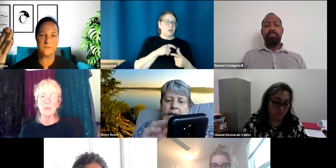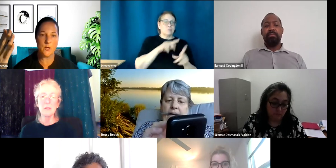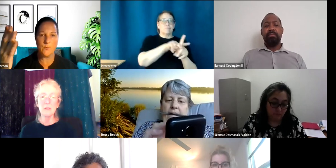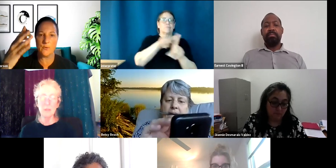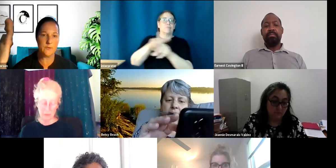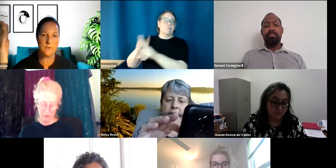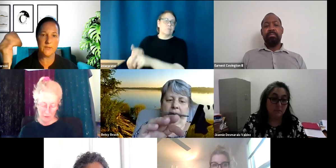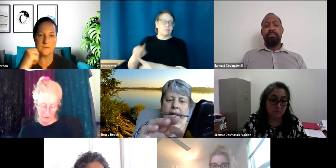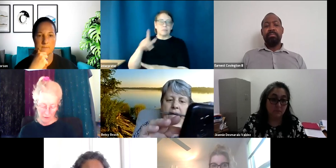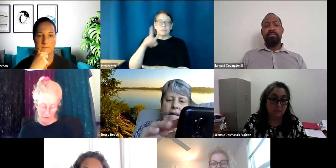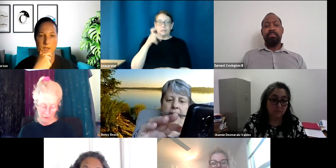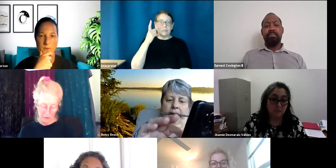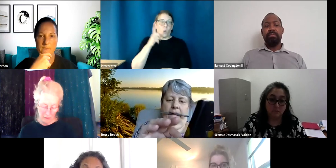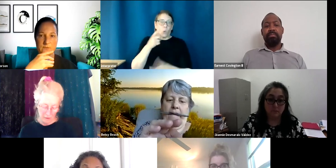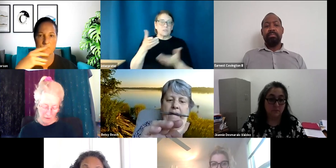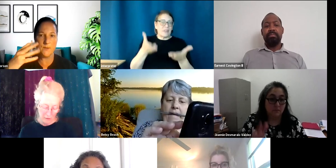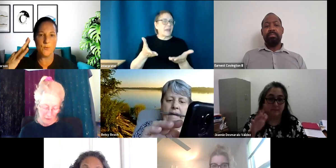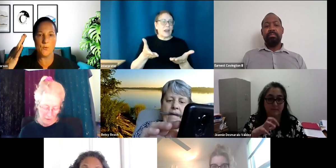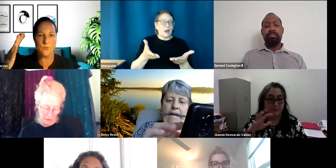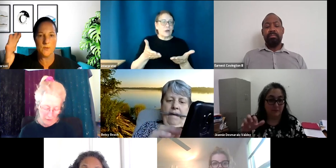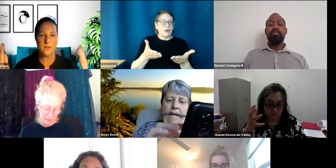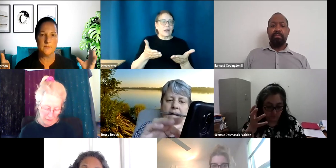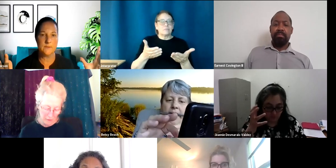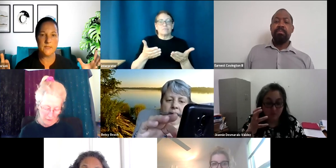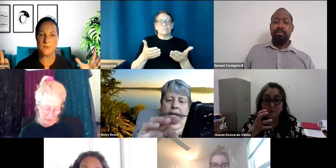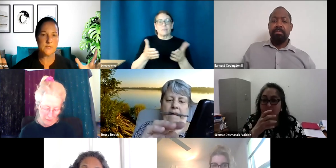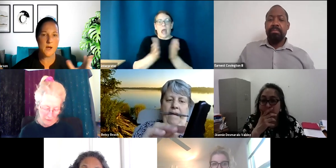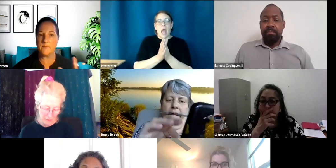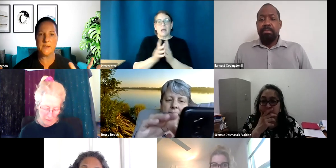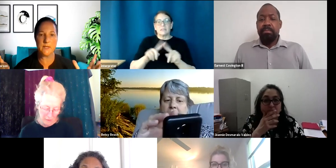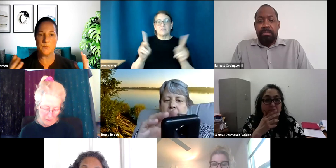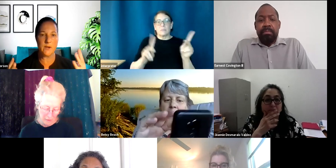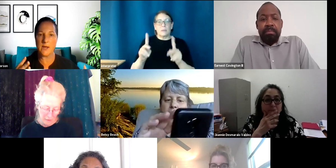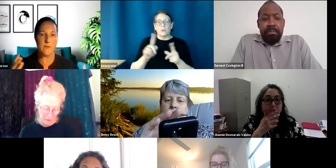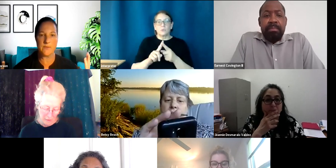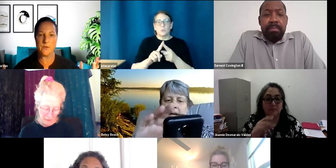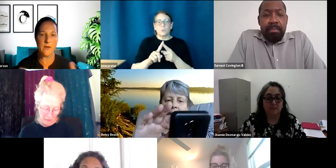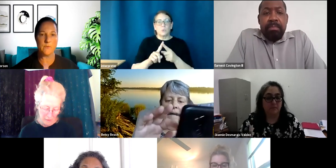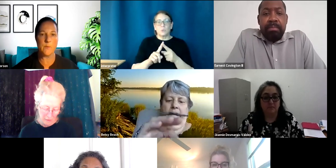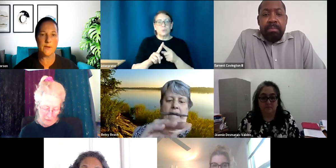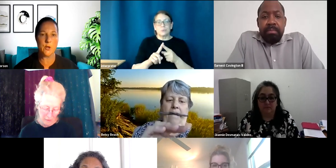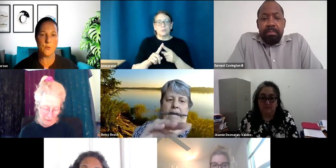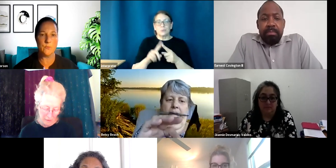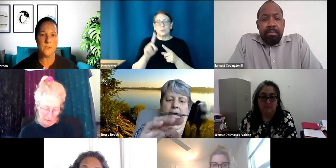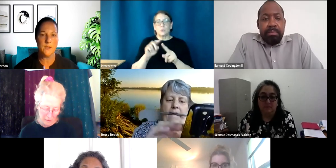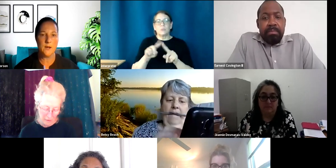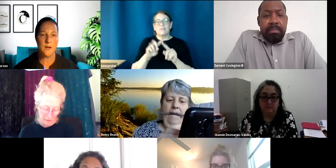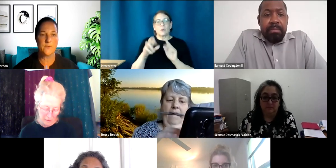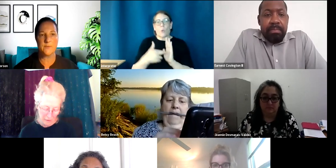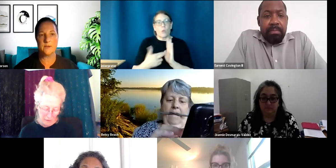who is available and we can, you know, have different people either commenting and what, how, you know, however we want to go, um, from